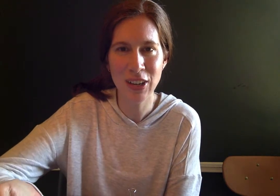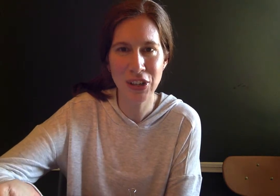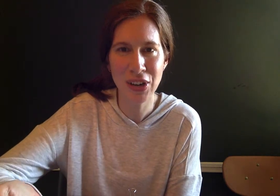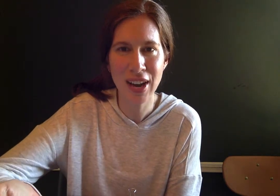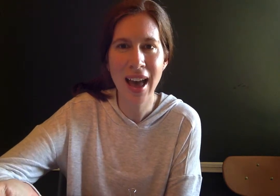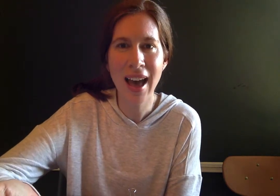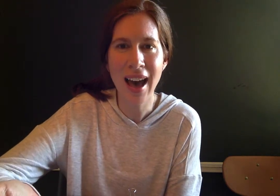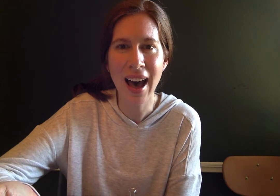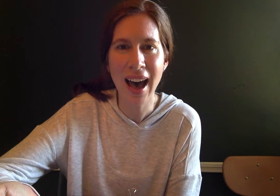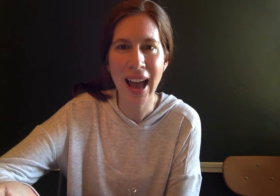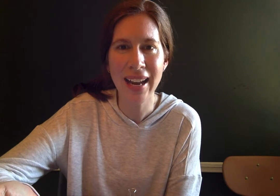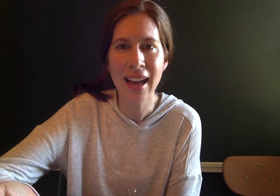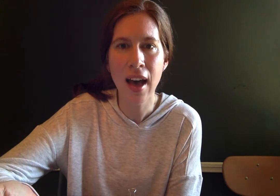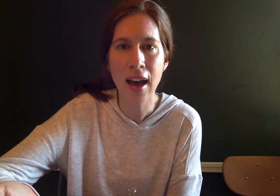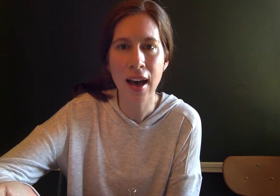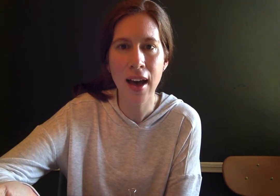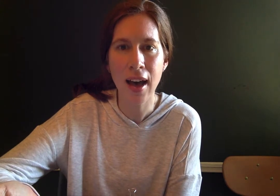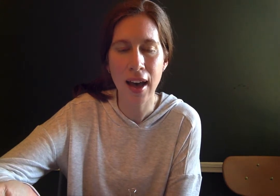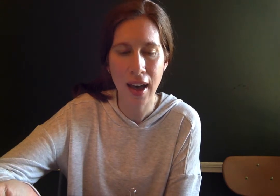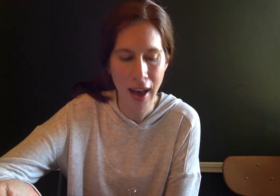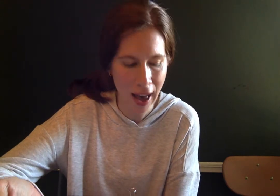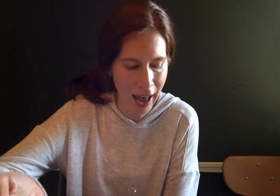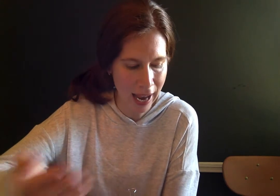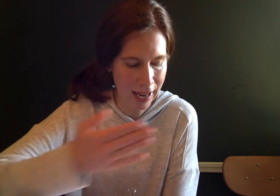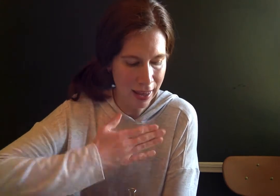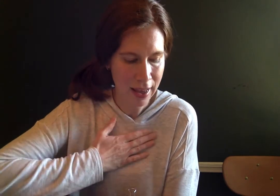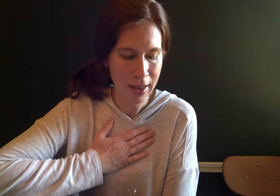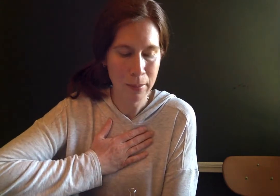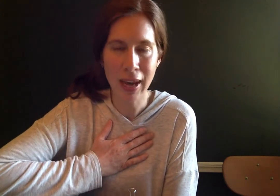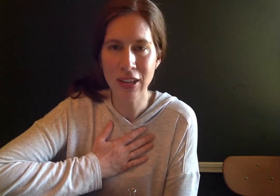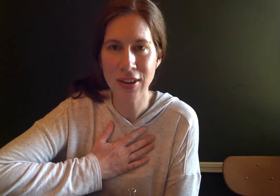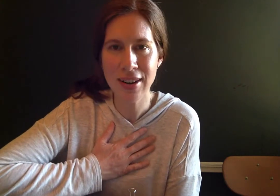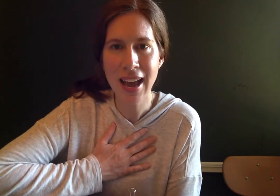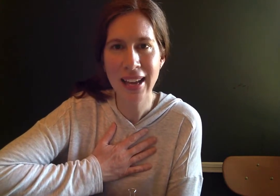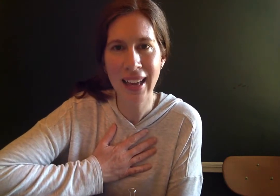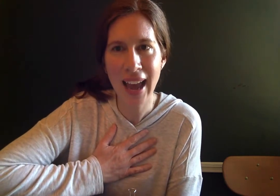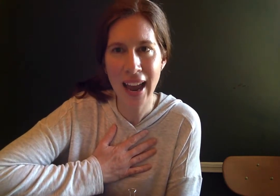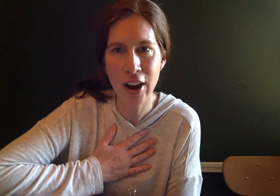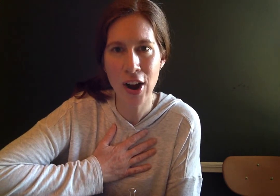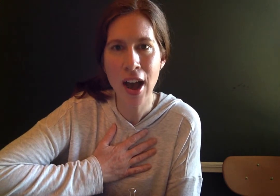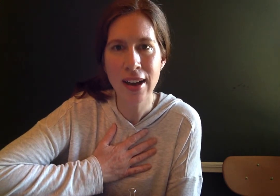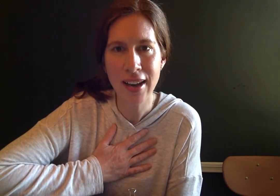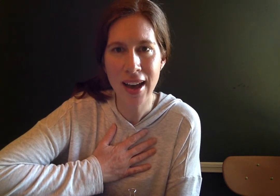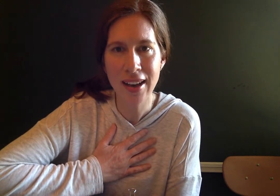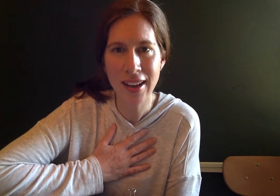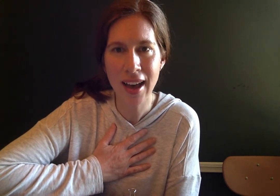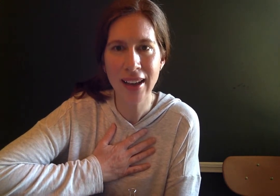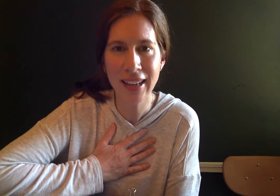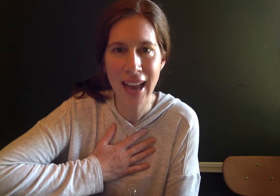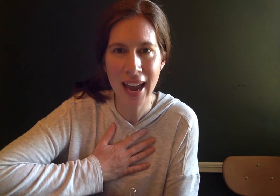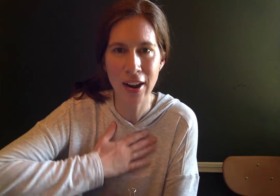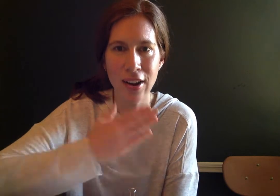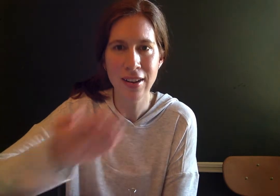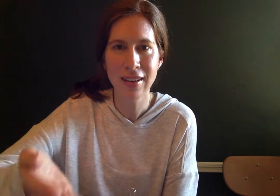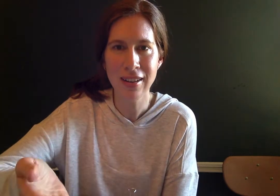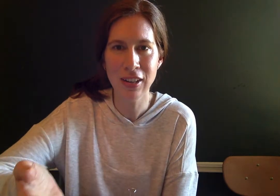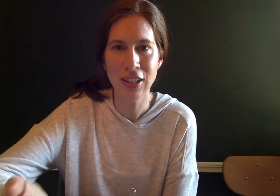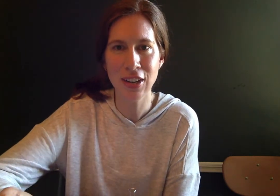Your turn. High. H H H. High. My turn. Care. K K K. Your turn.